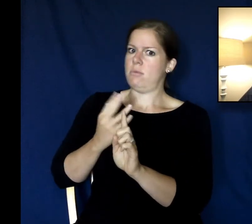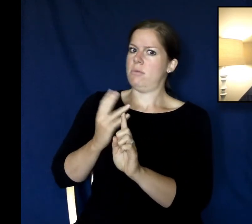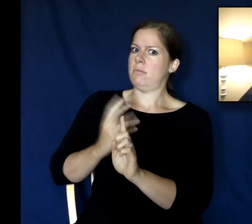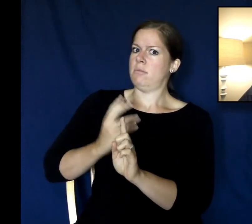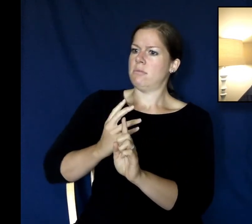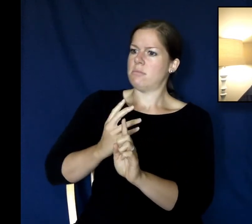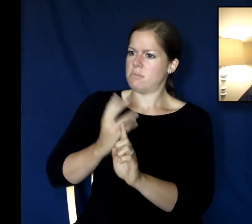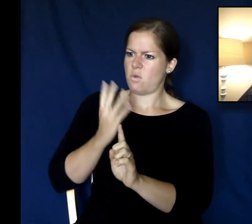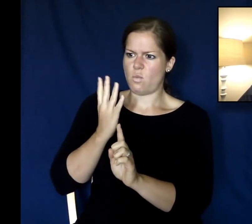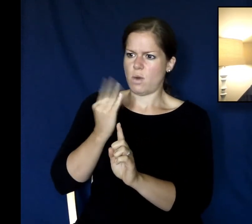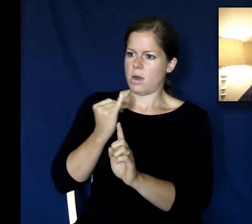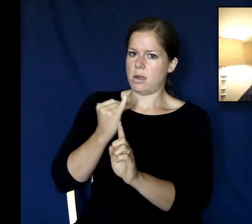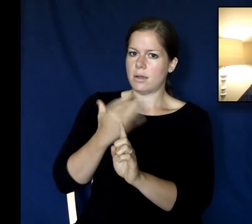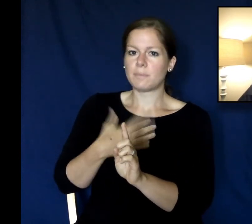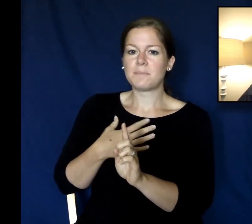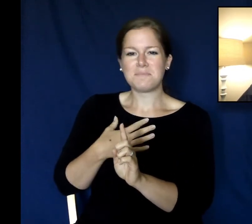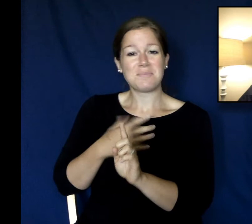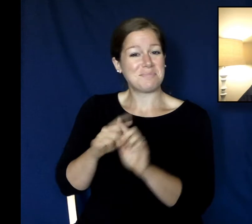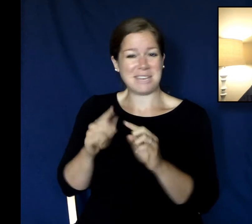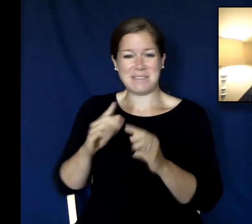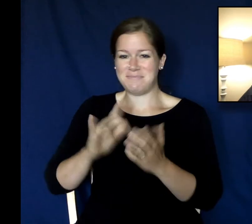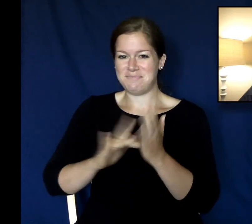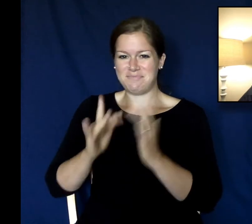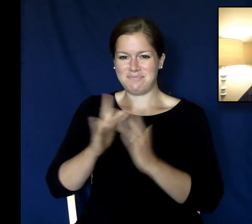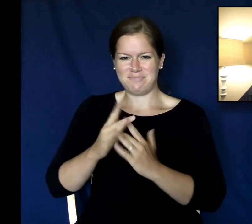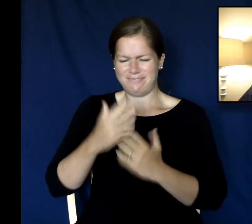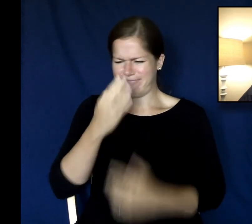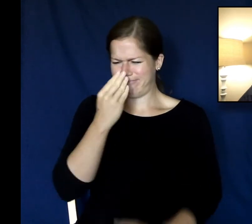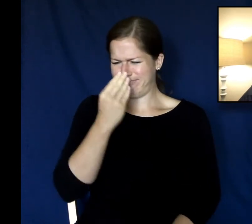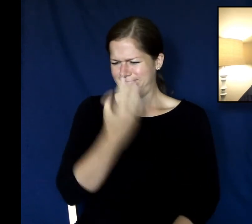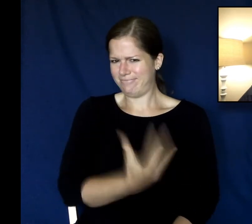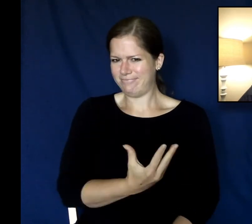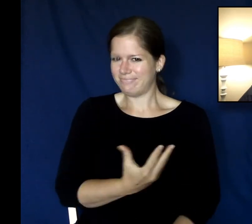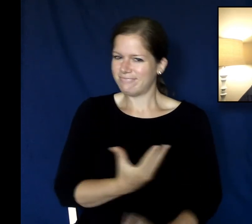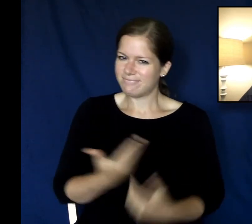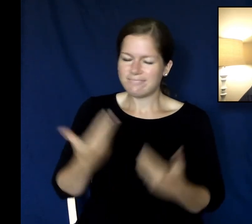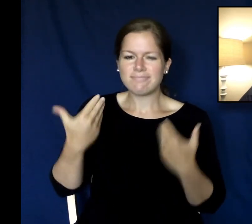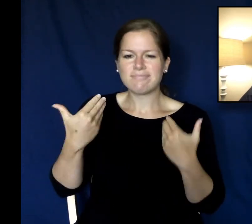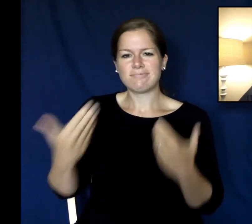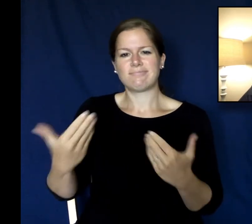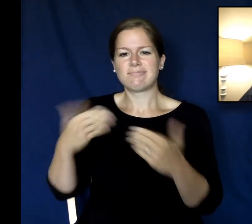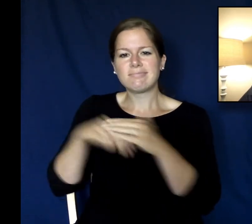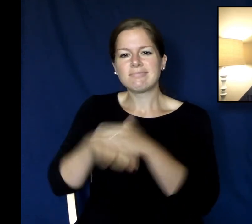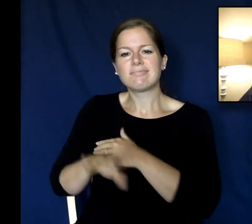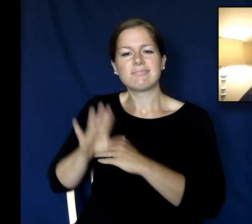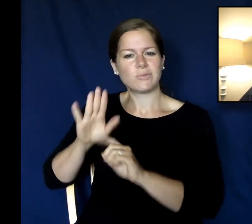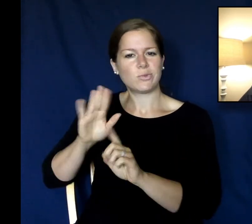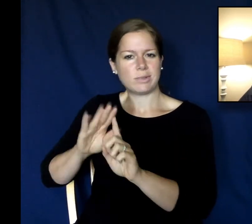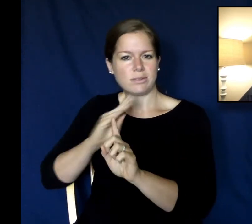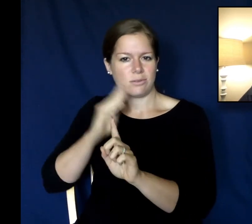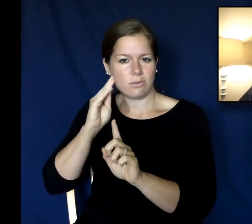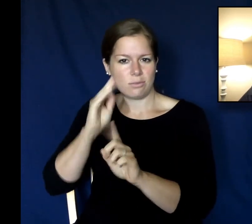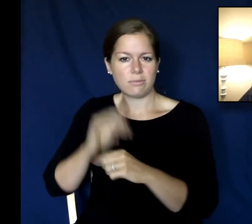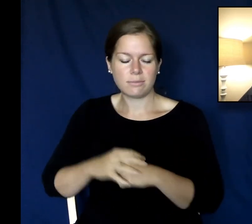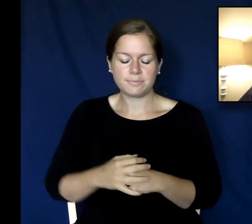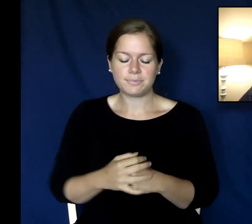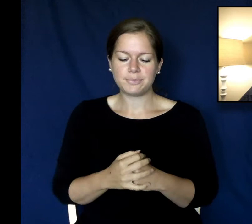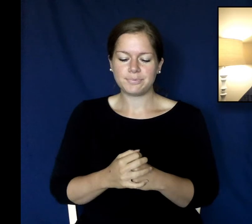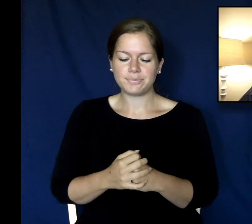it didn't stop him he did it anyways and uh the story unfolds and really the big part of this story for us to